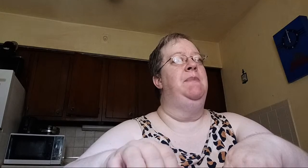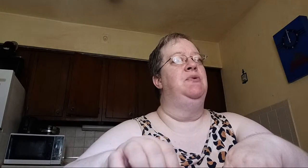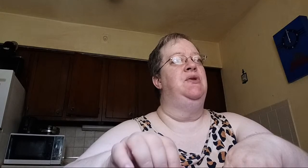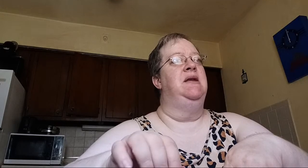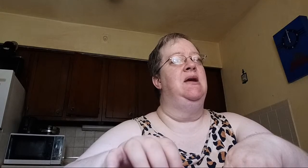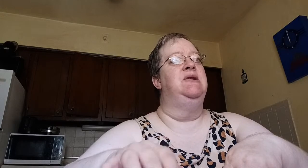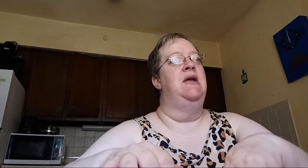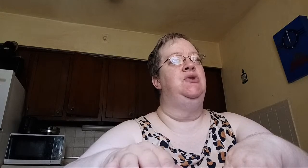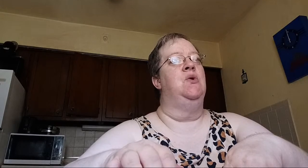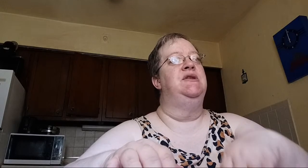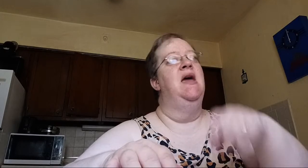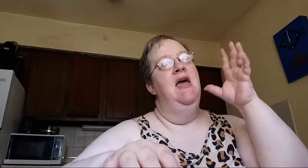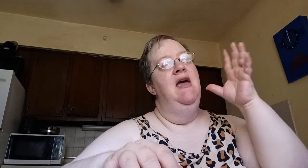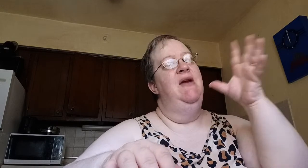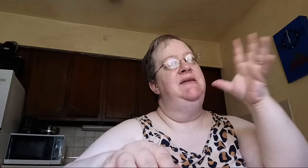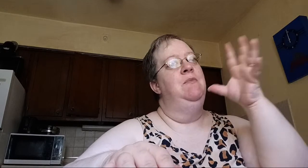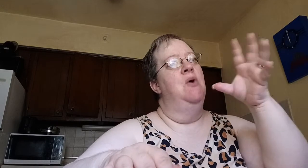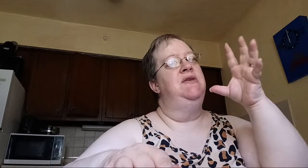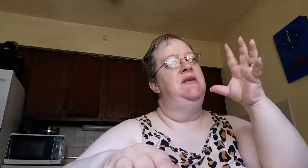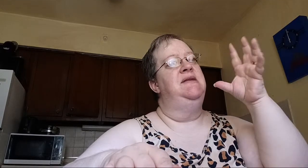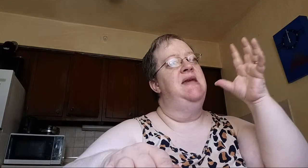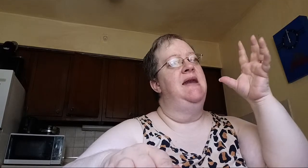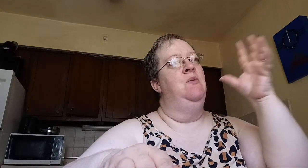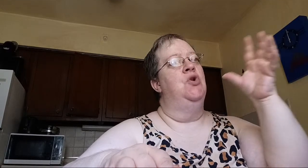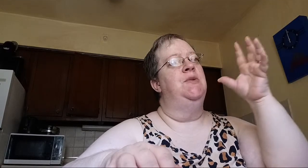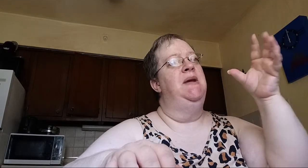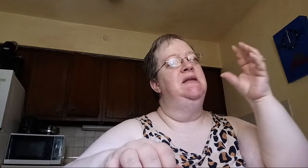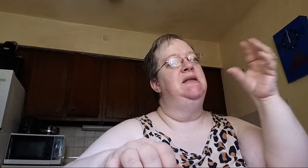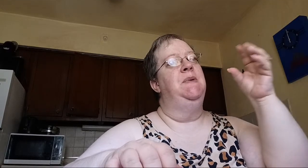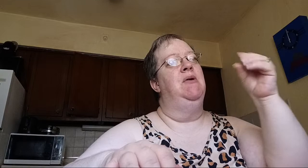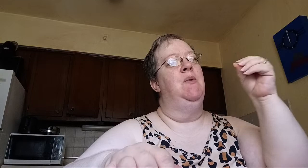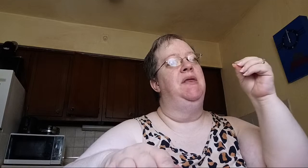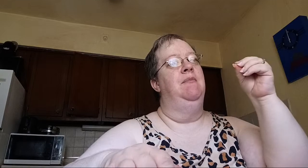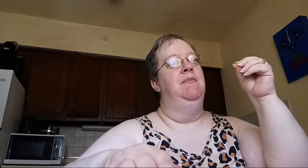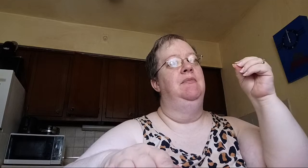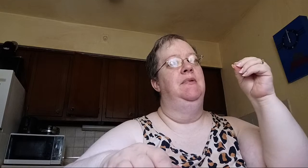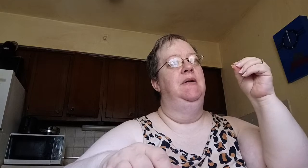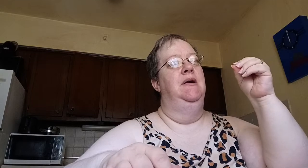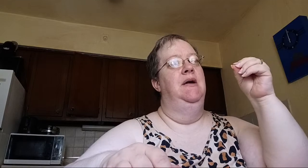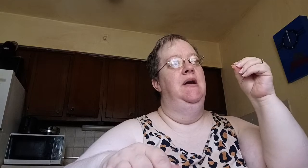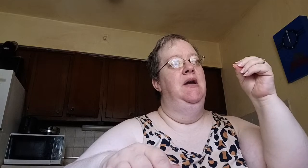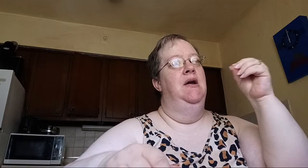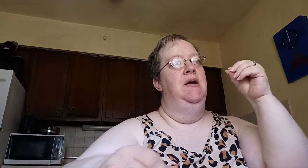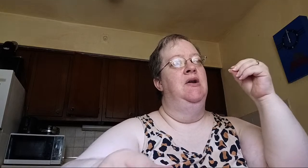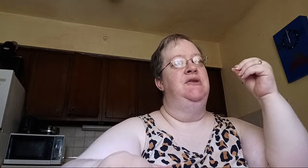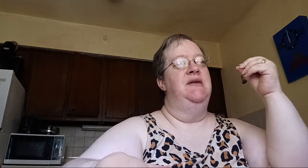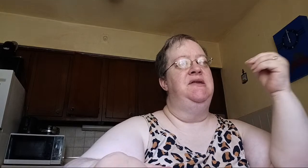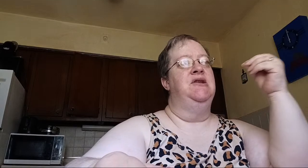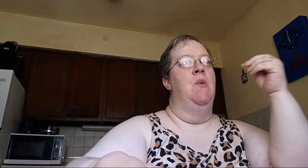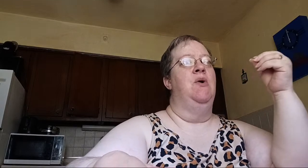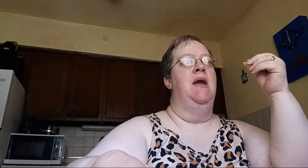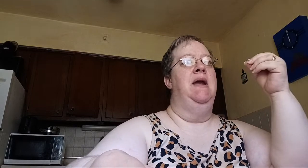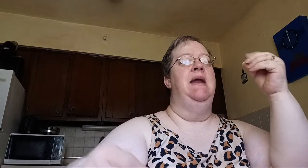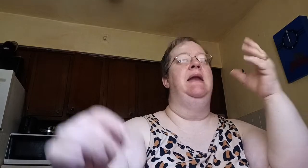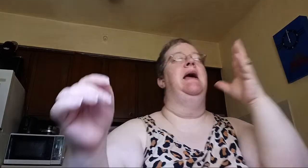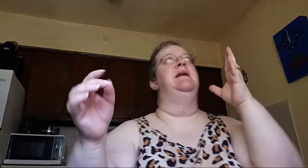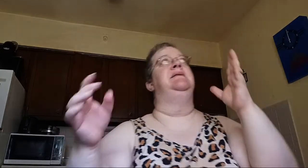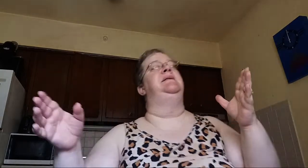stood at their tent doors, facing Moses's tent and worshiping in spirit with him. You know, so this is going on. And as I said,